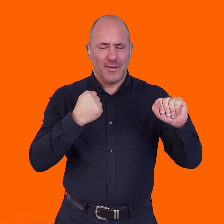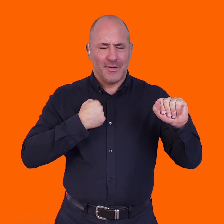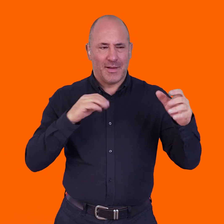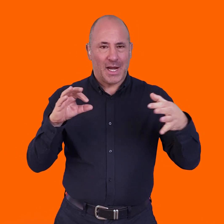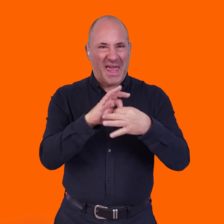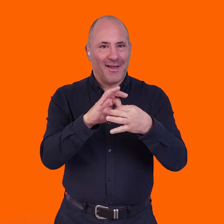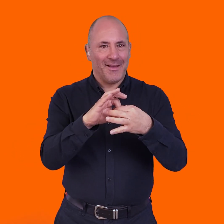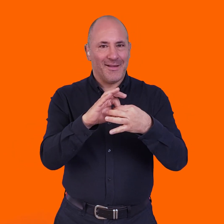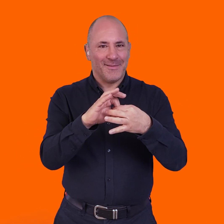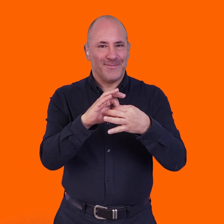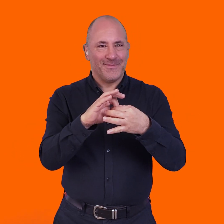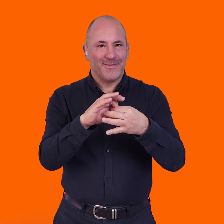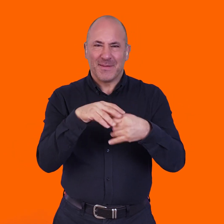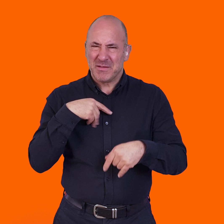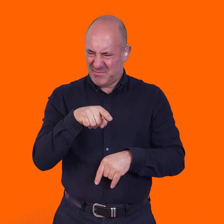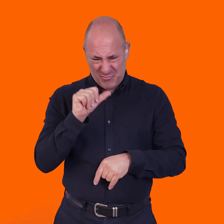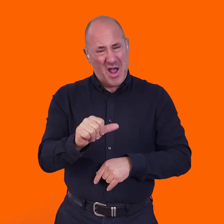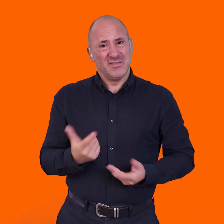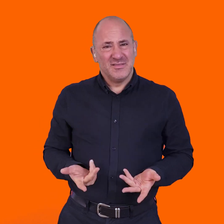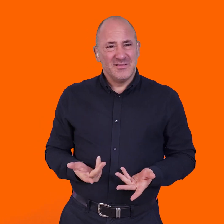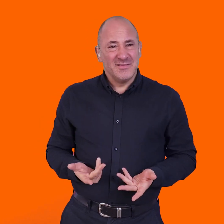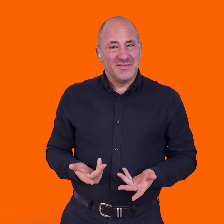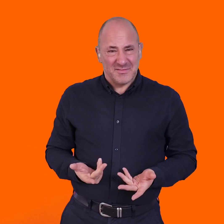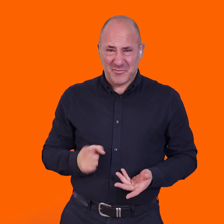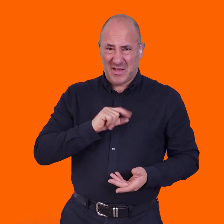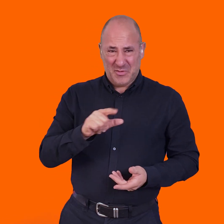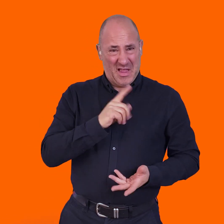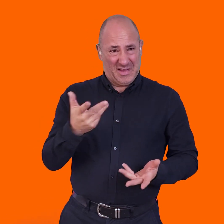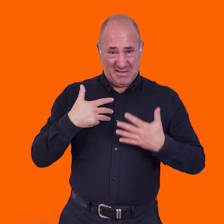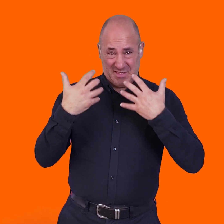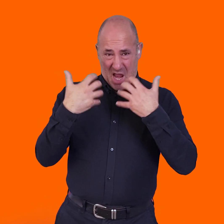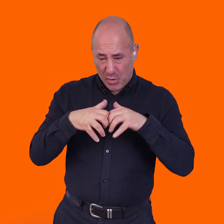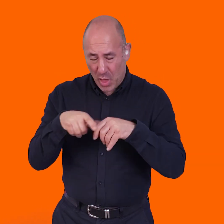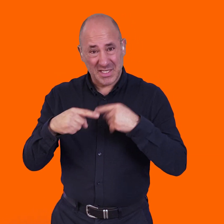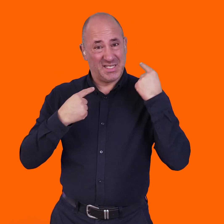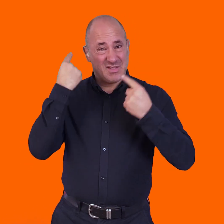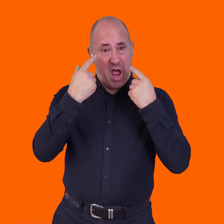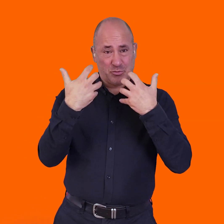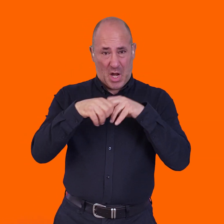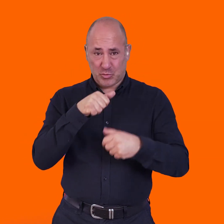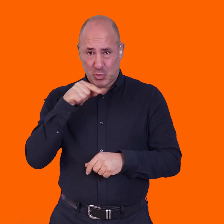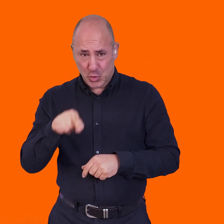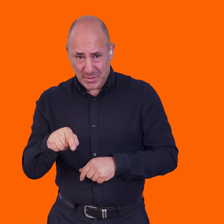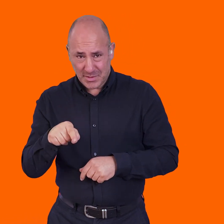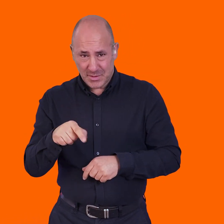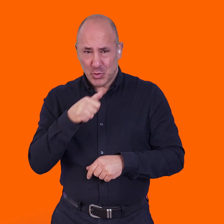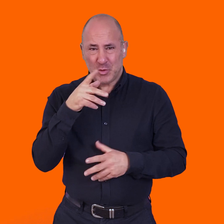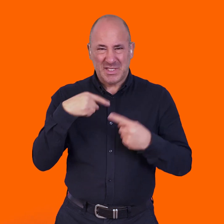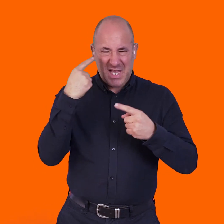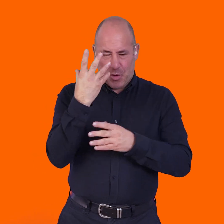So it just makes sense to me as an experience because it means that, yeah, we're using the technology of, sound technology and we're actually using